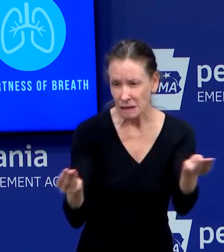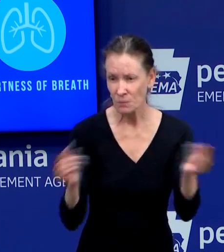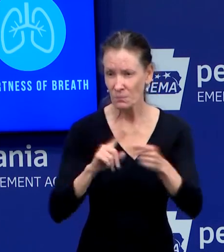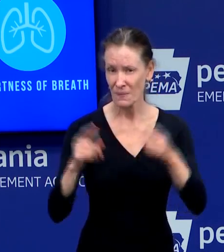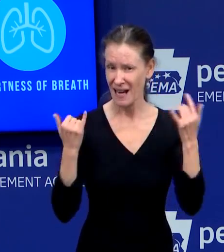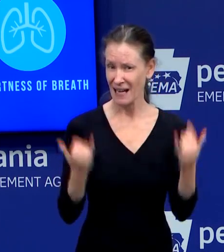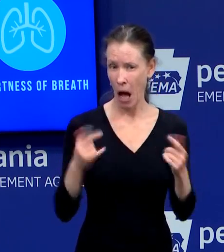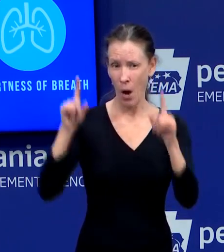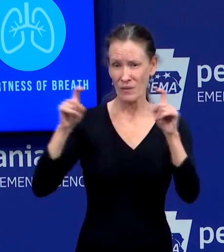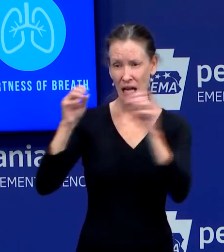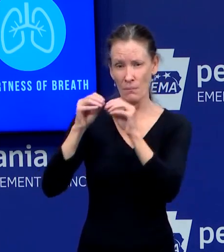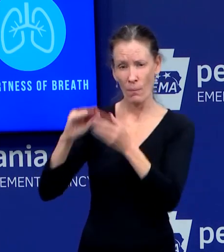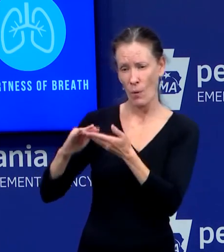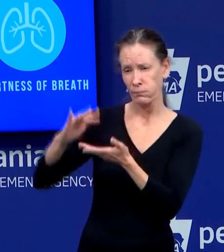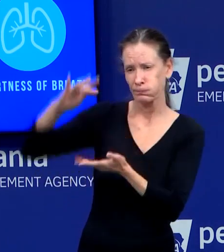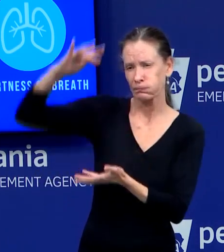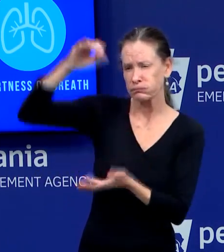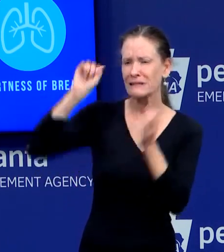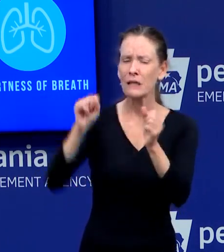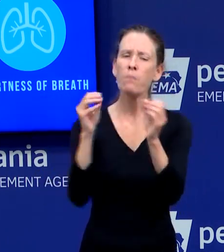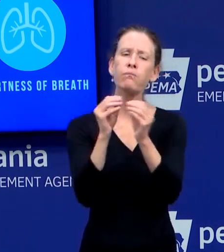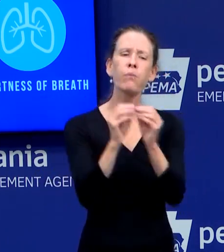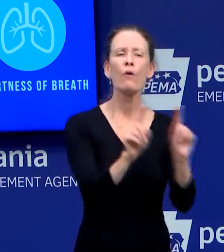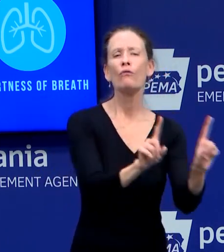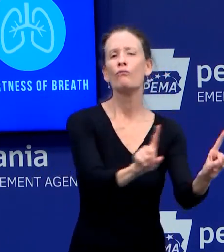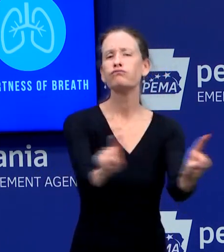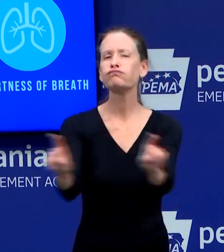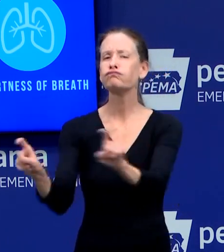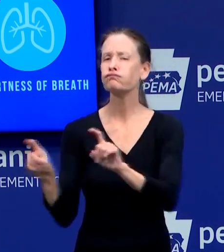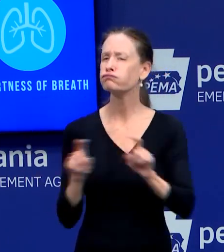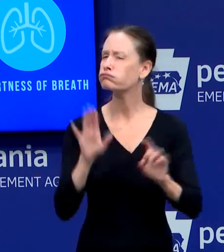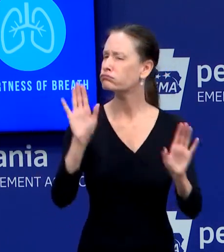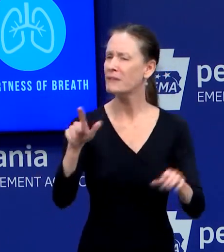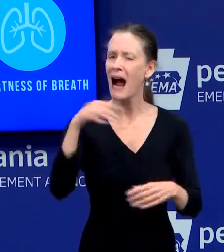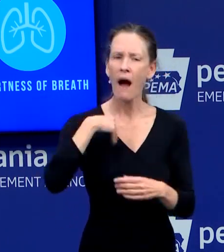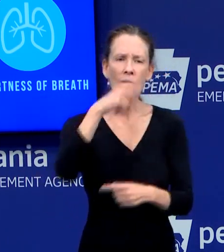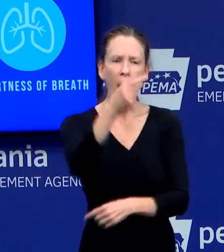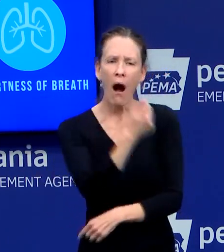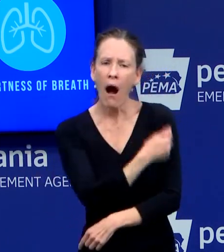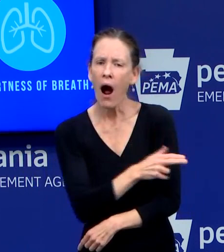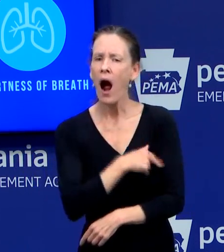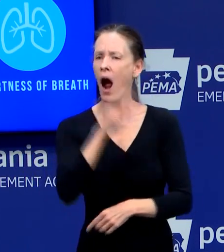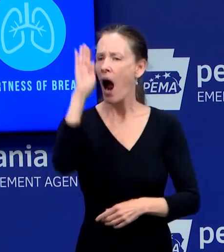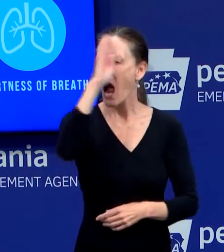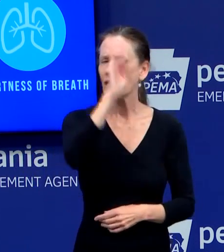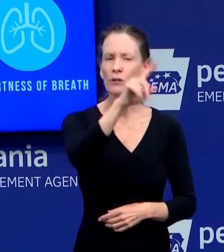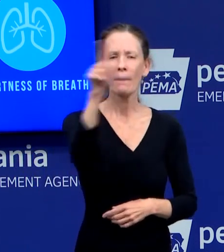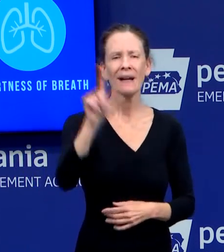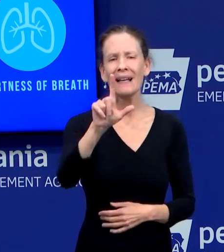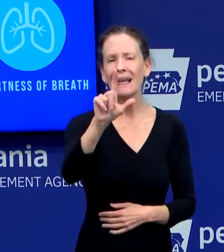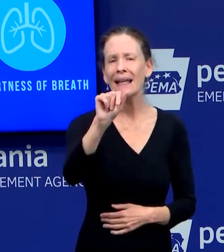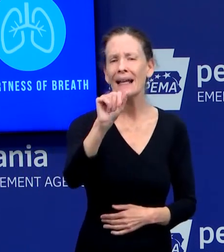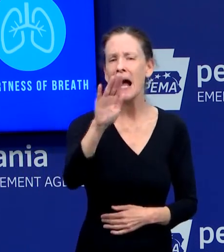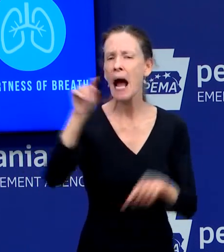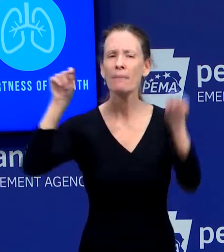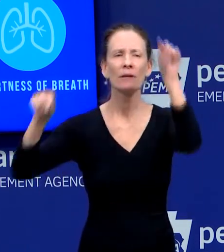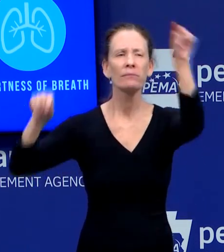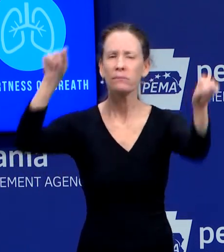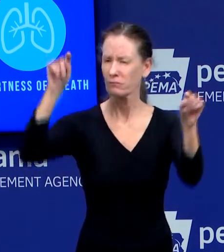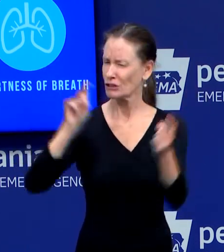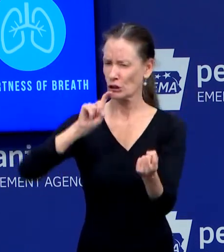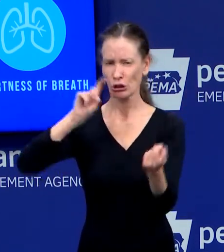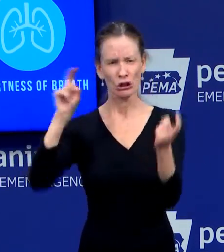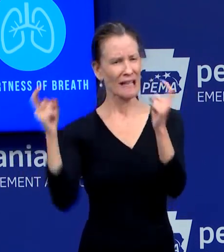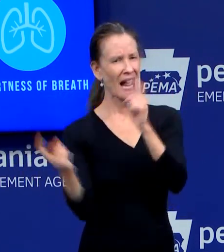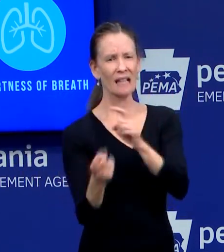ourselves, or through a hospital laboratory, if it's up and running, or through that. But the history of it has evolved over the last six weeks.